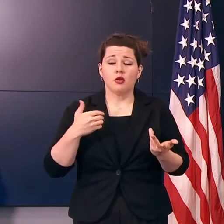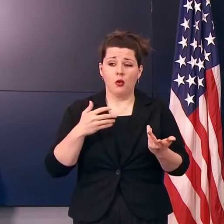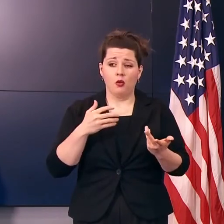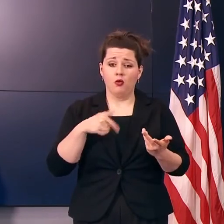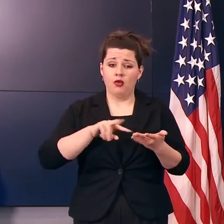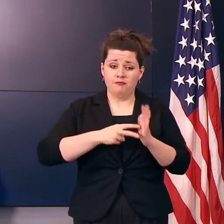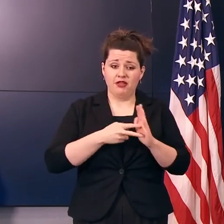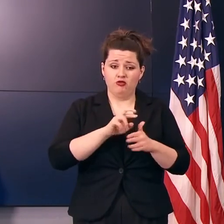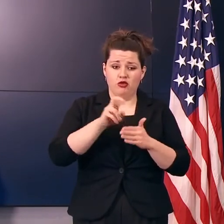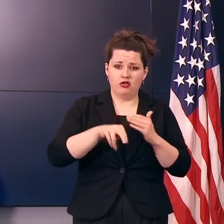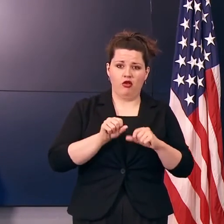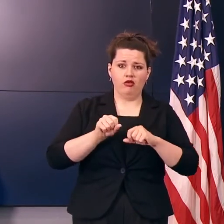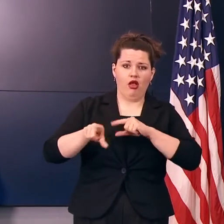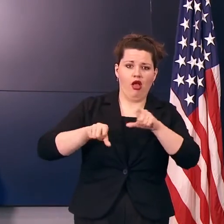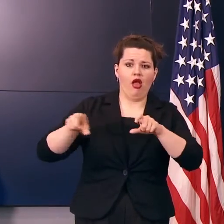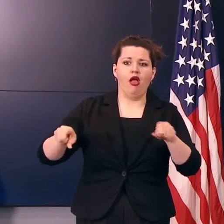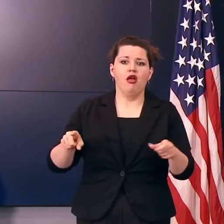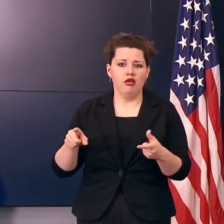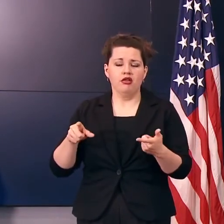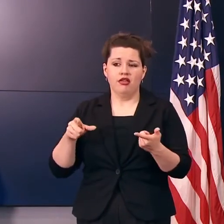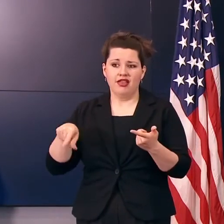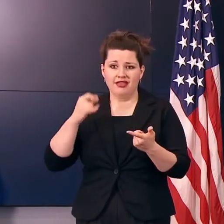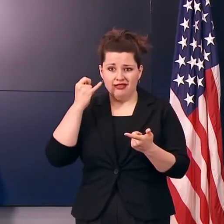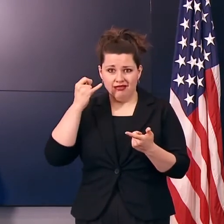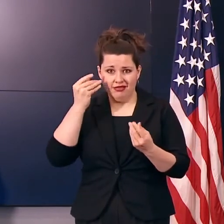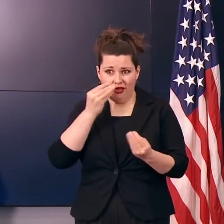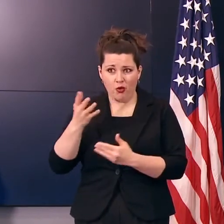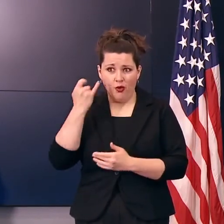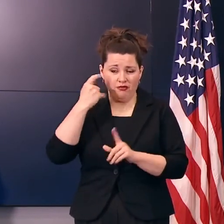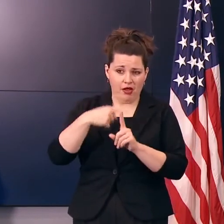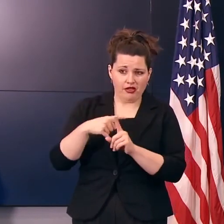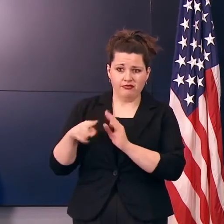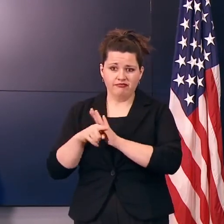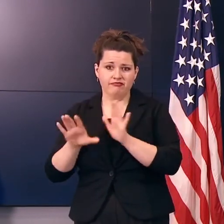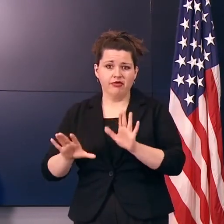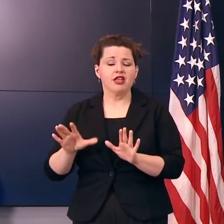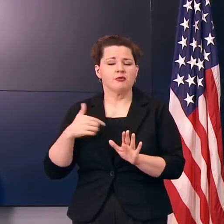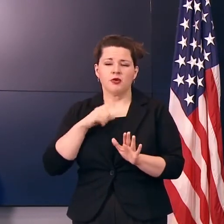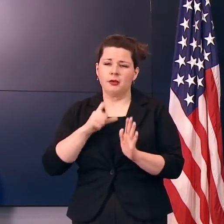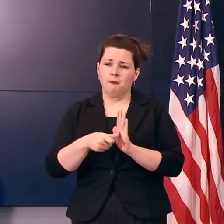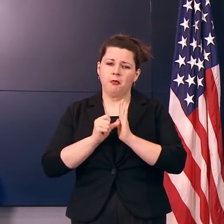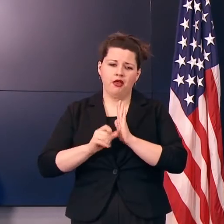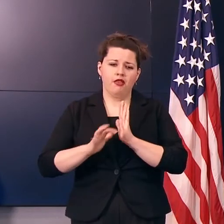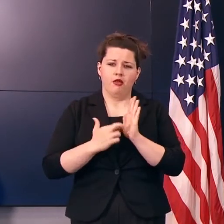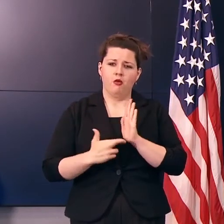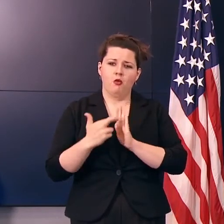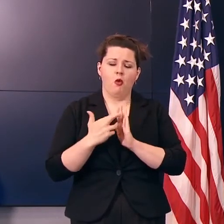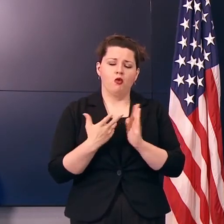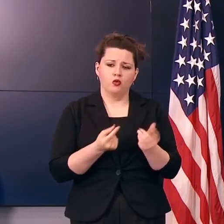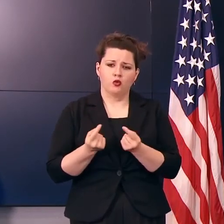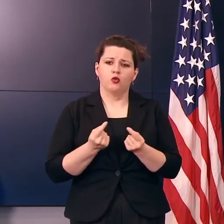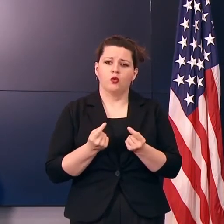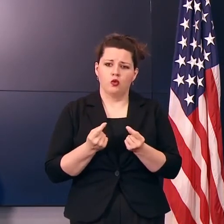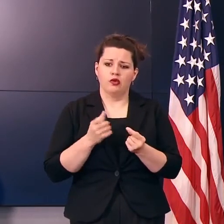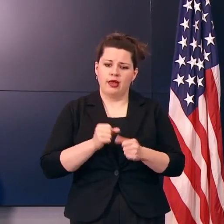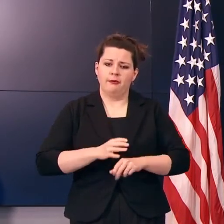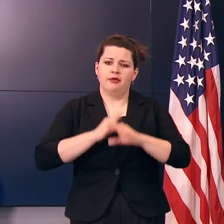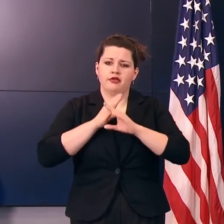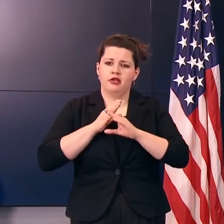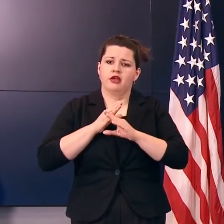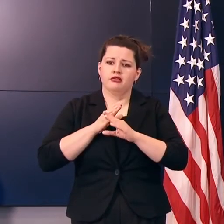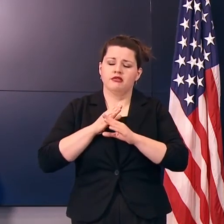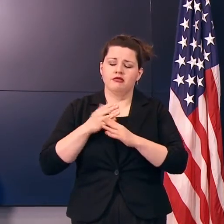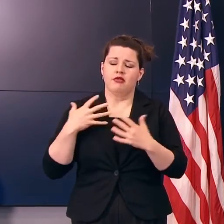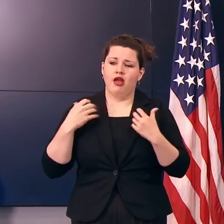and what they can do about it. So I was just so impressed with the role that they play to protect the health of our state. And thanks to them,